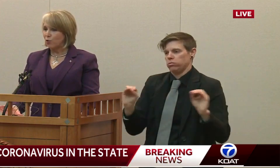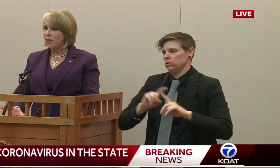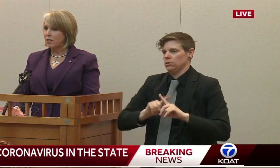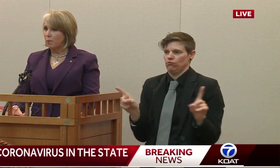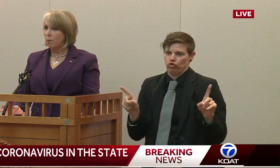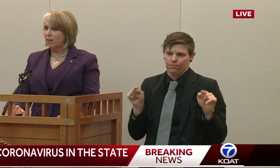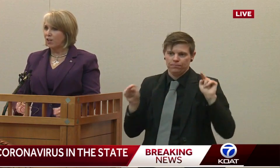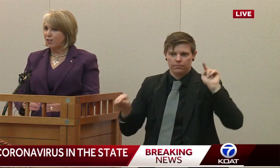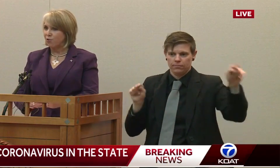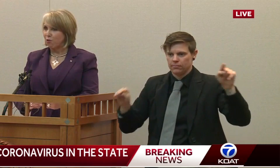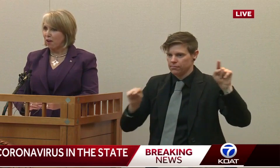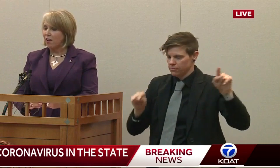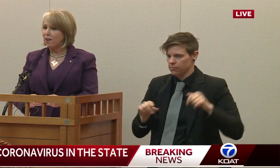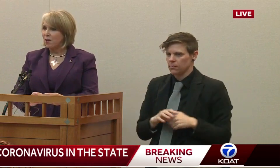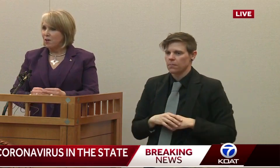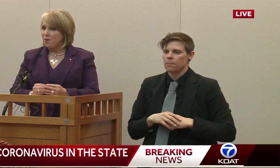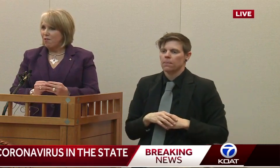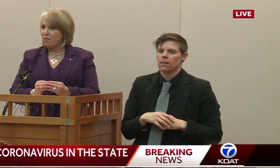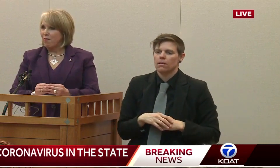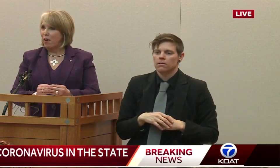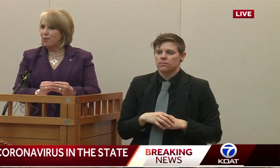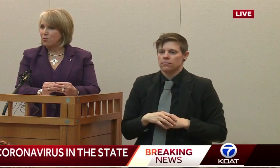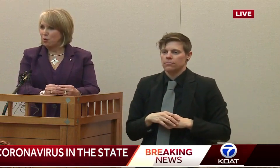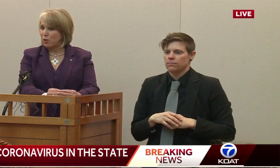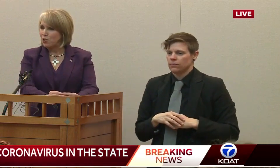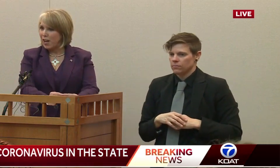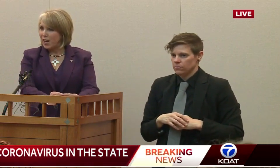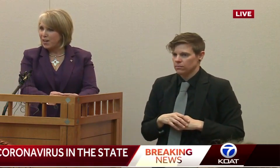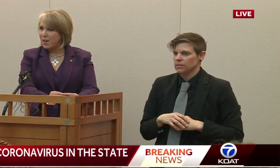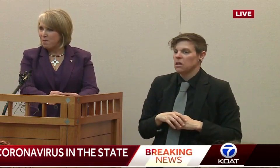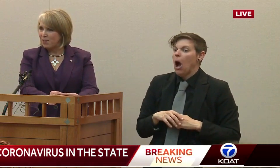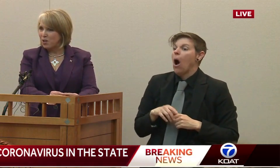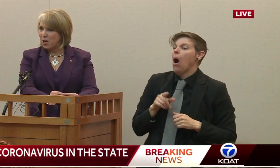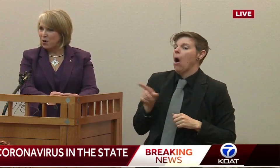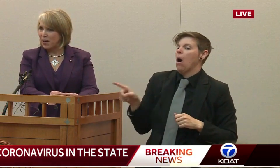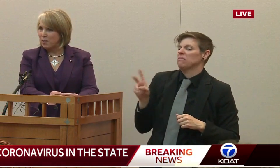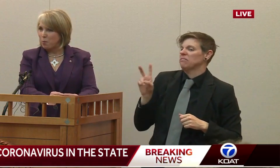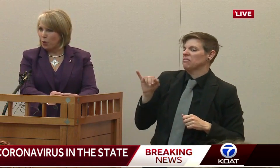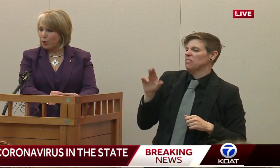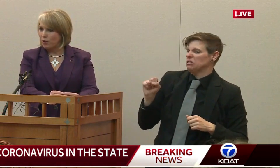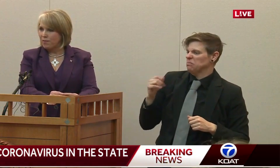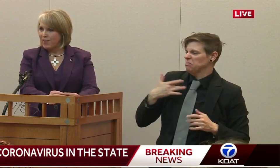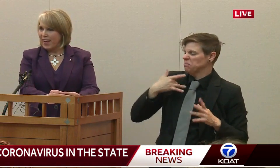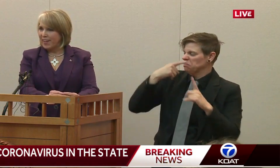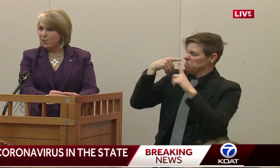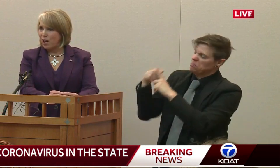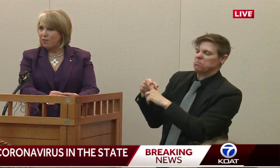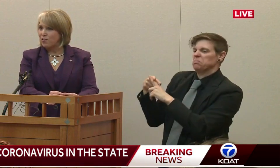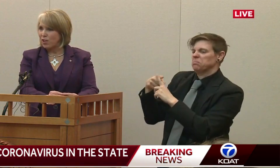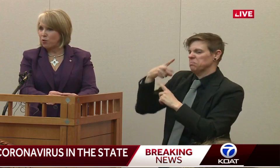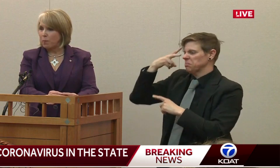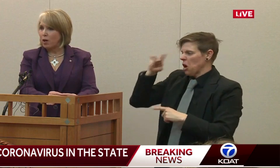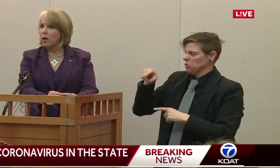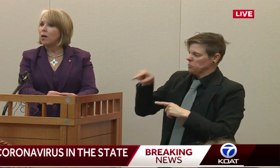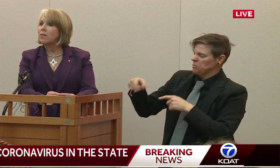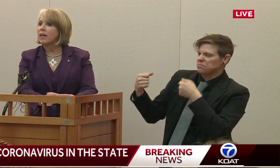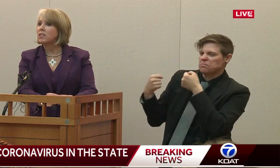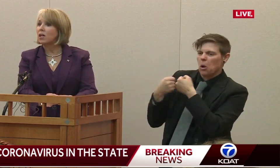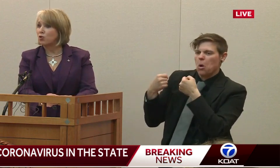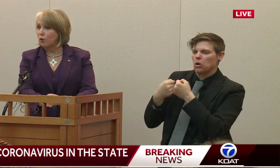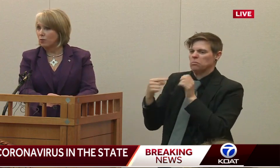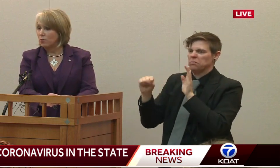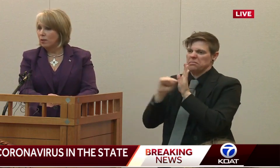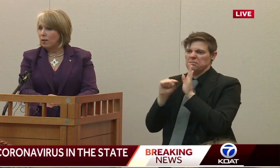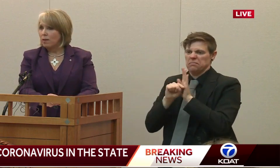around the country and some New Mexicans that think that the virus has originated in Mexico and at the border and in South and Central America.